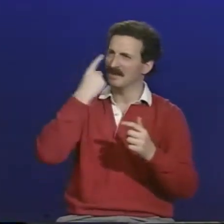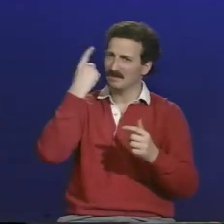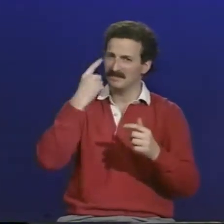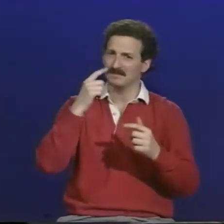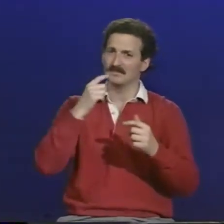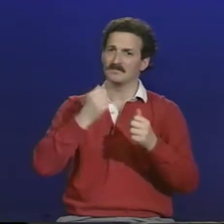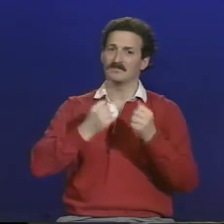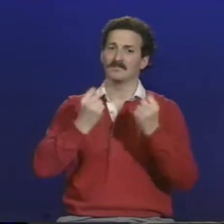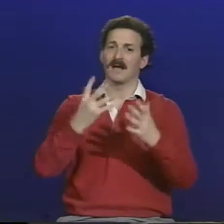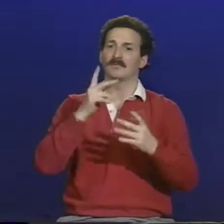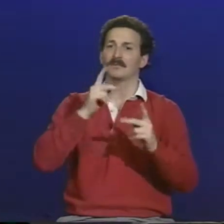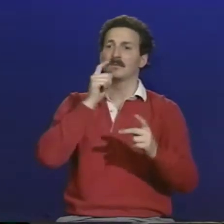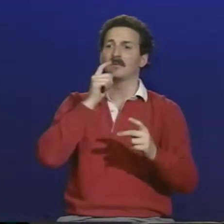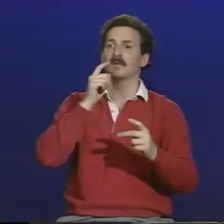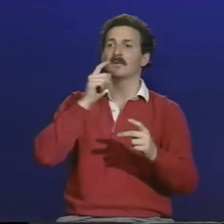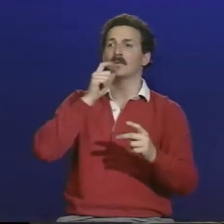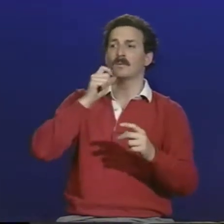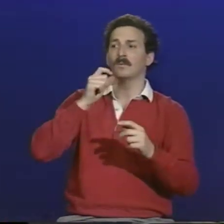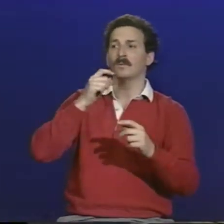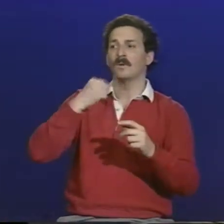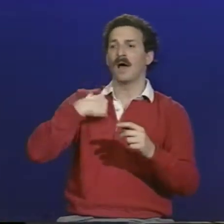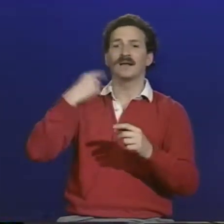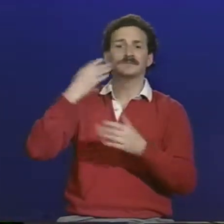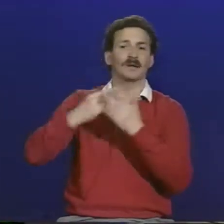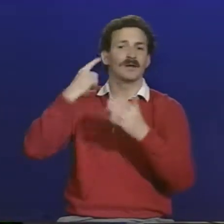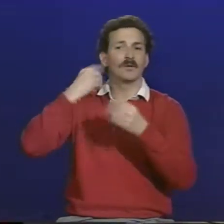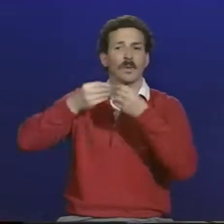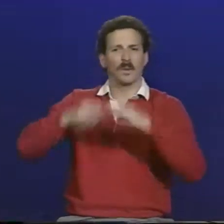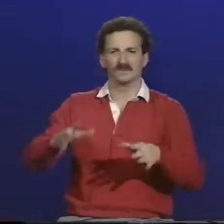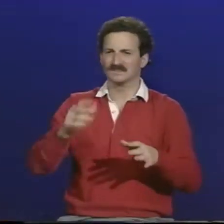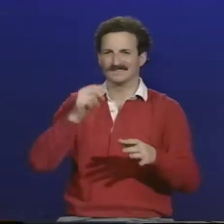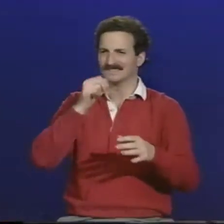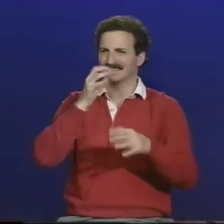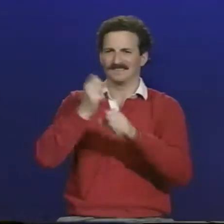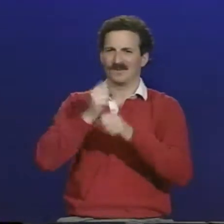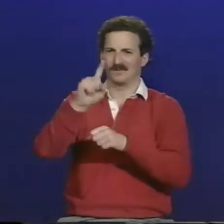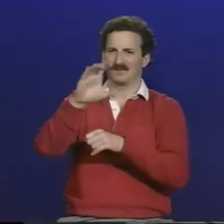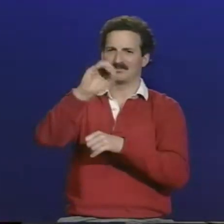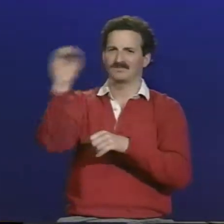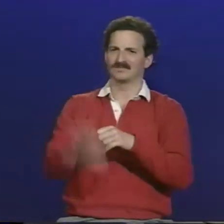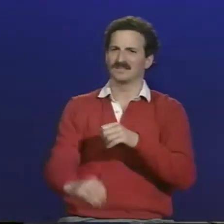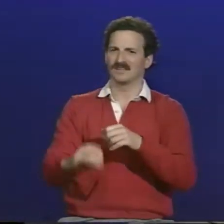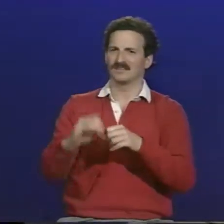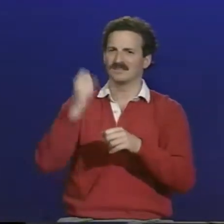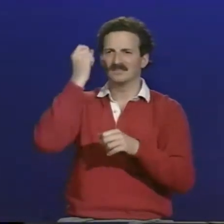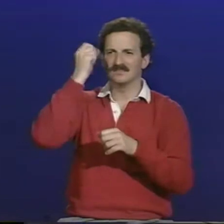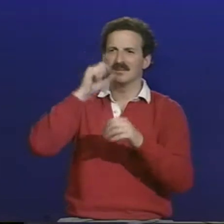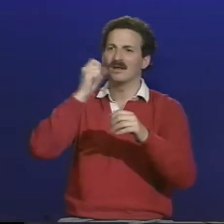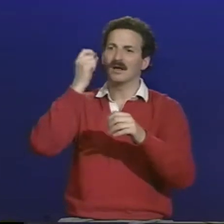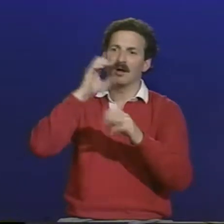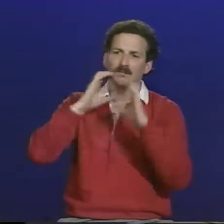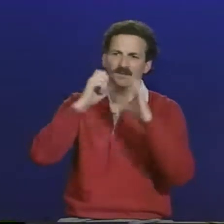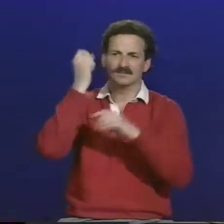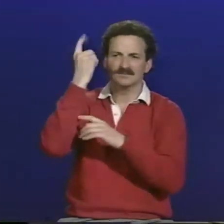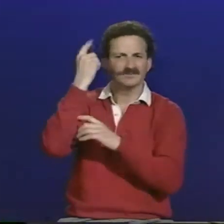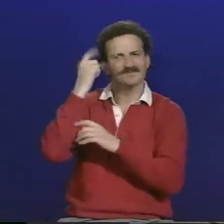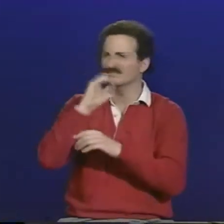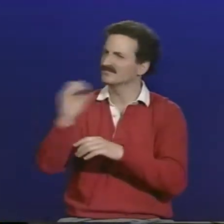but it seems to me that there are people who have hearing loss who do not understand information